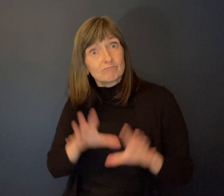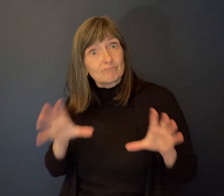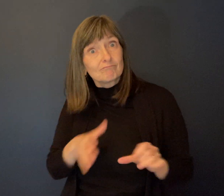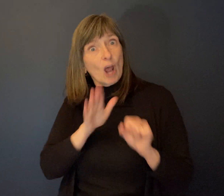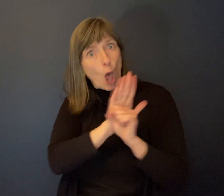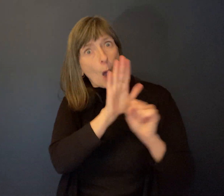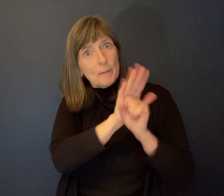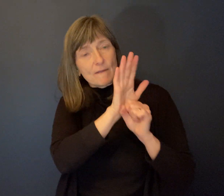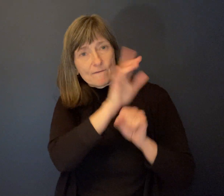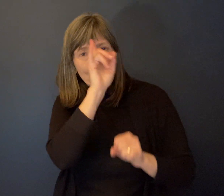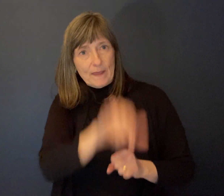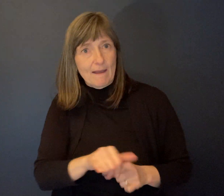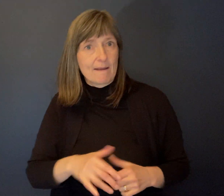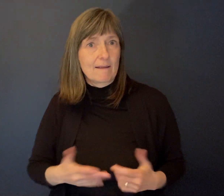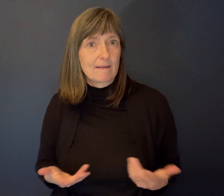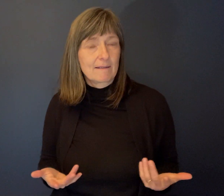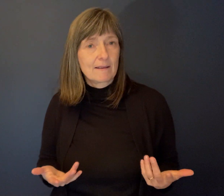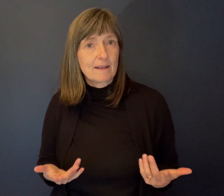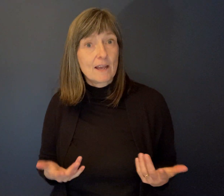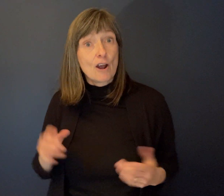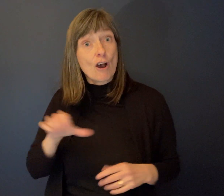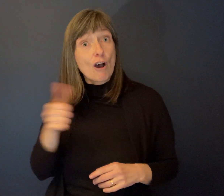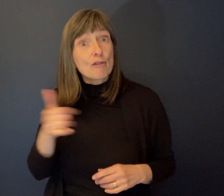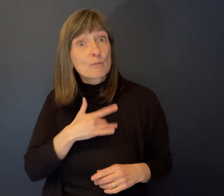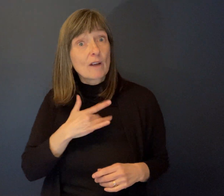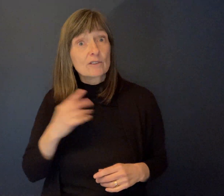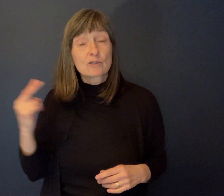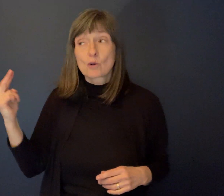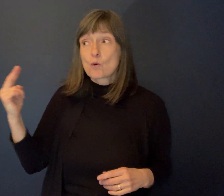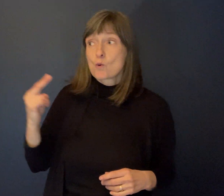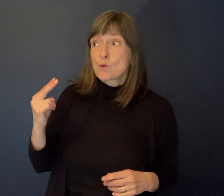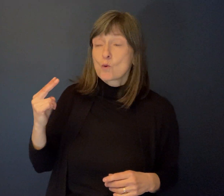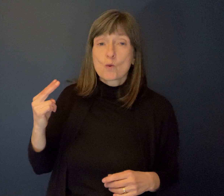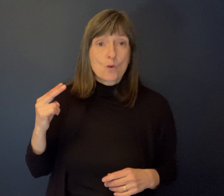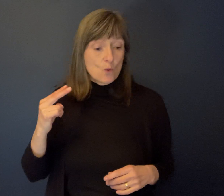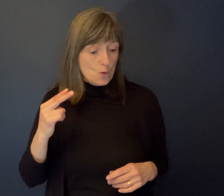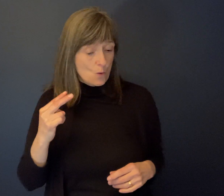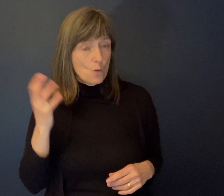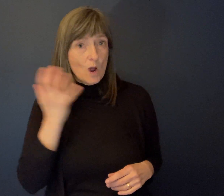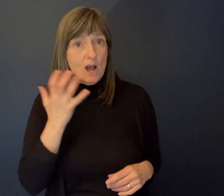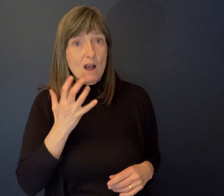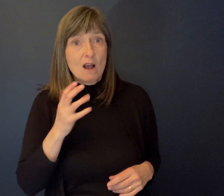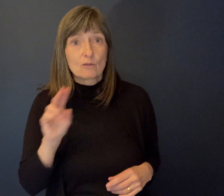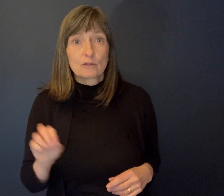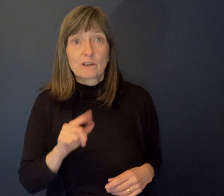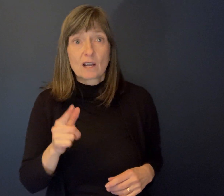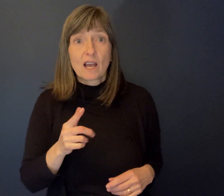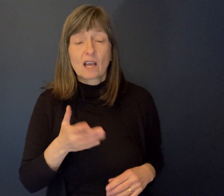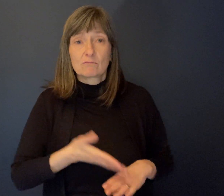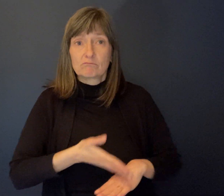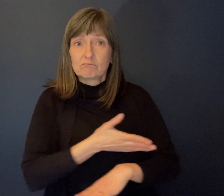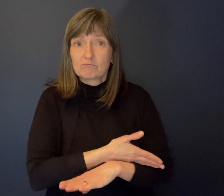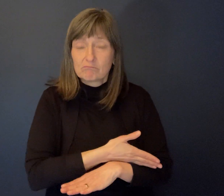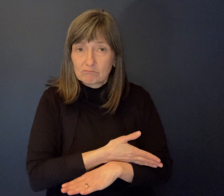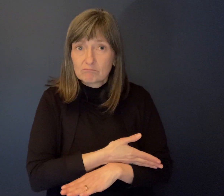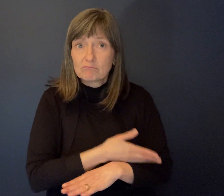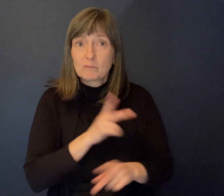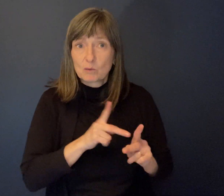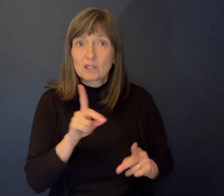you know, were looked at by many other problems in terms of the progress that was being made here. We've had people like Irene McGinn,